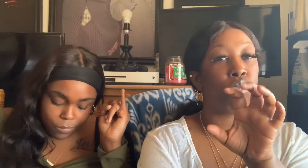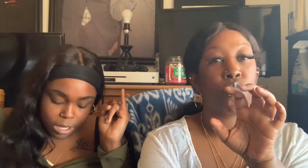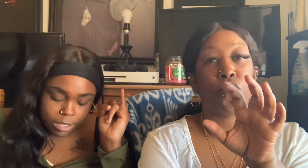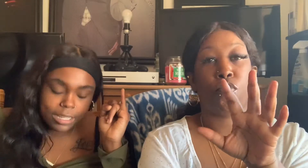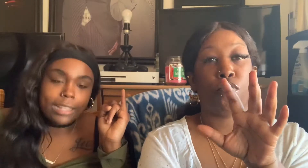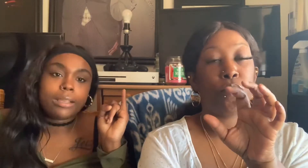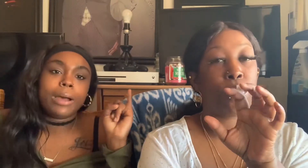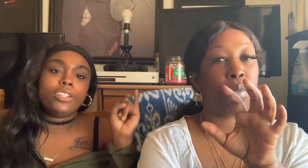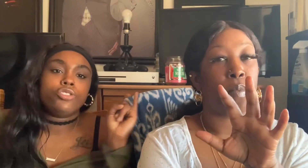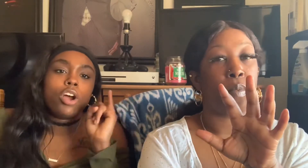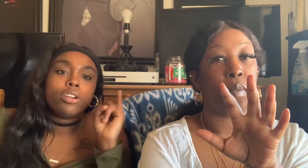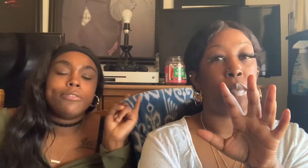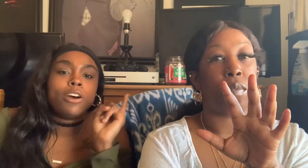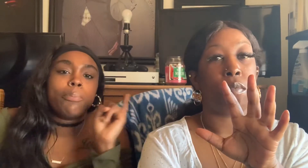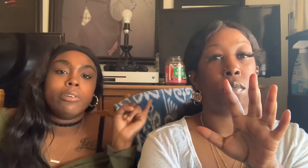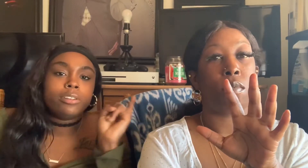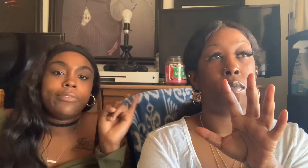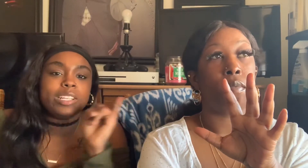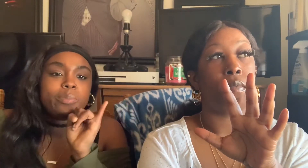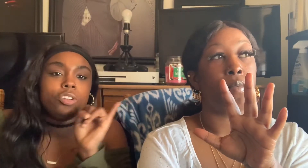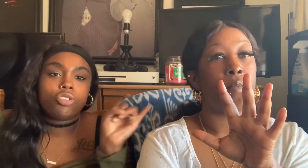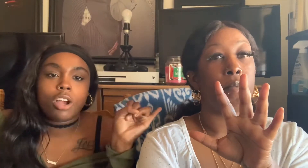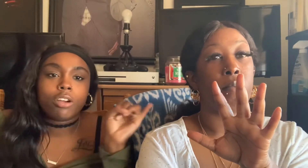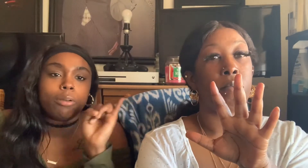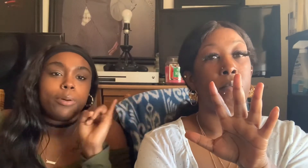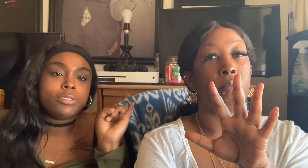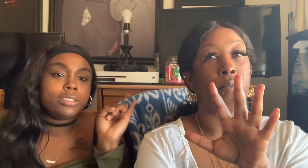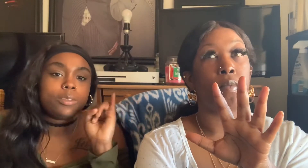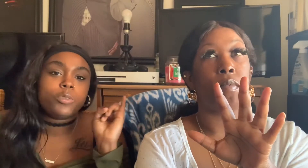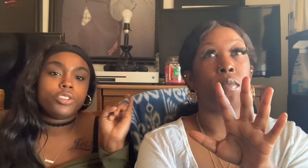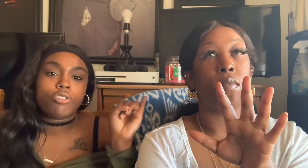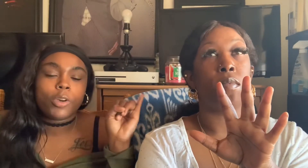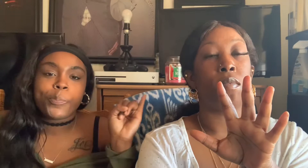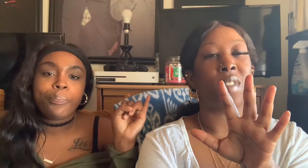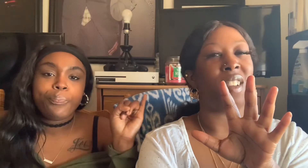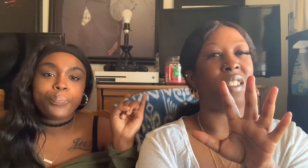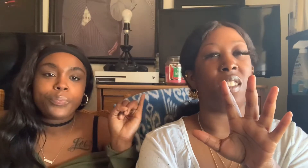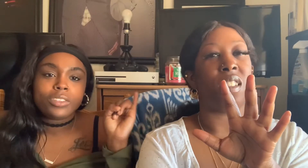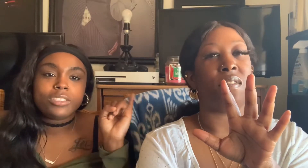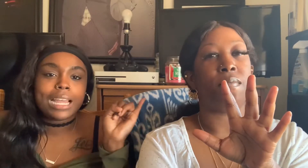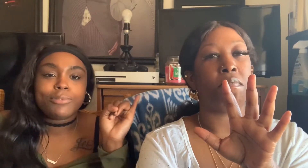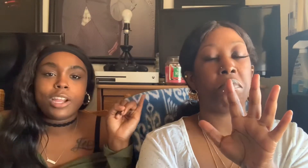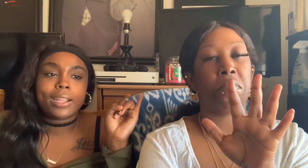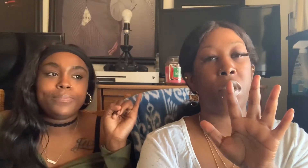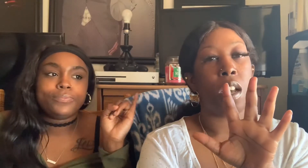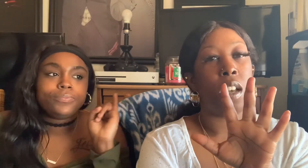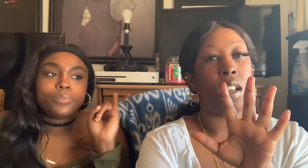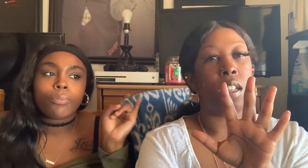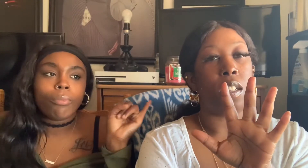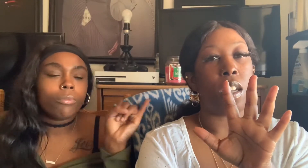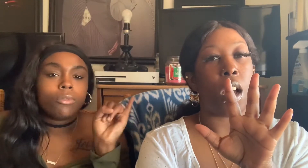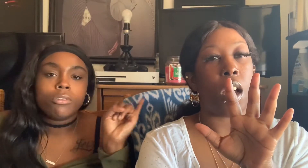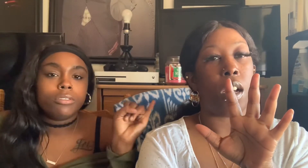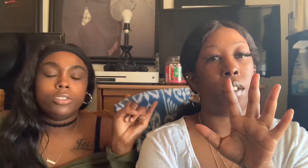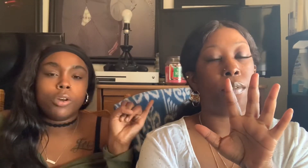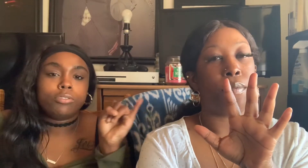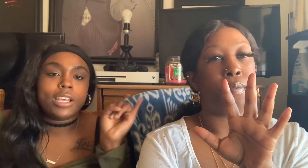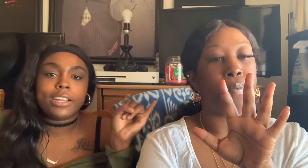Text somebody drunk. Or post on Facebook drunk. post it somewhere drunk. Snapchat. Nah. No text